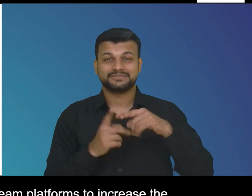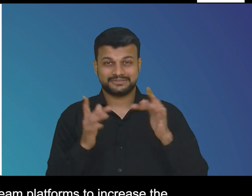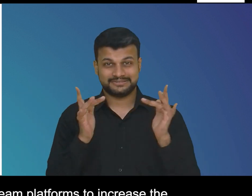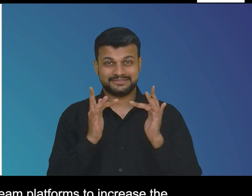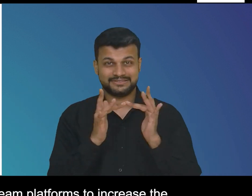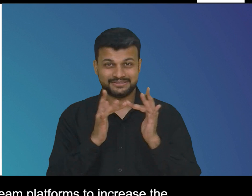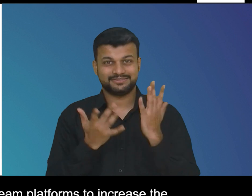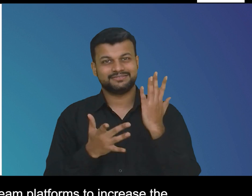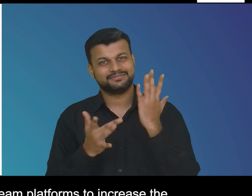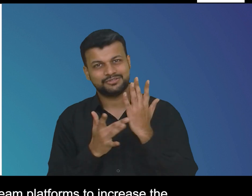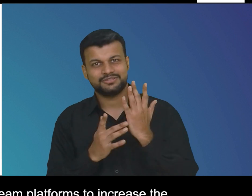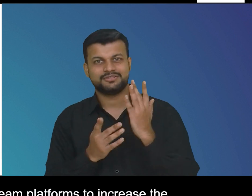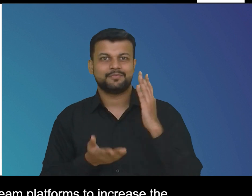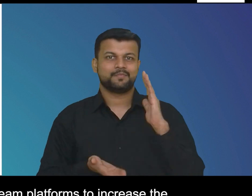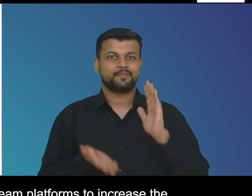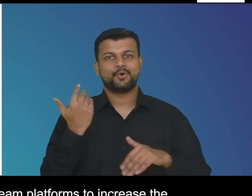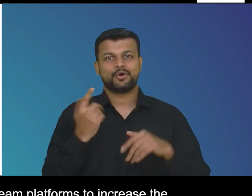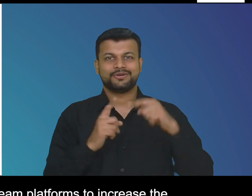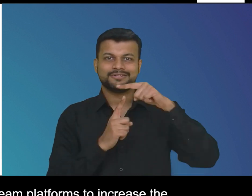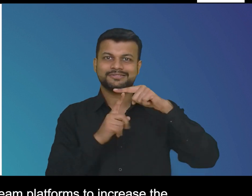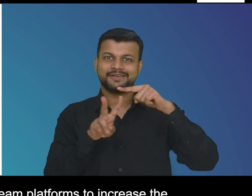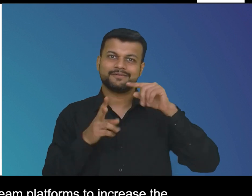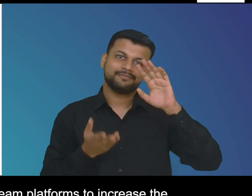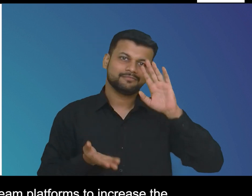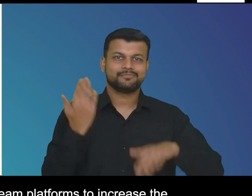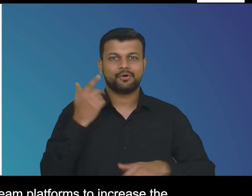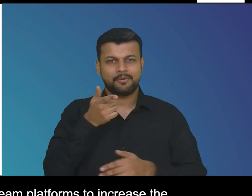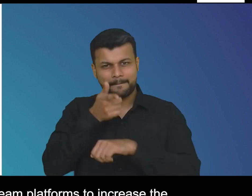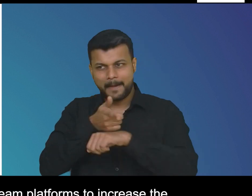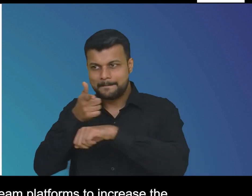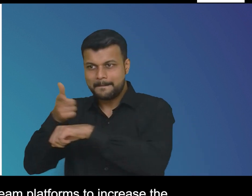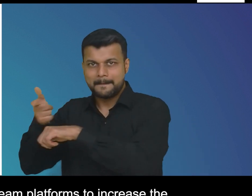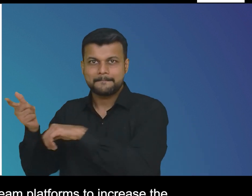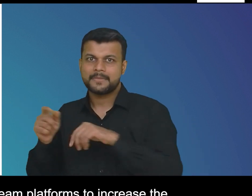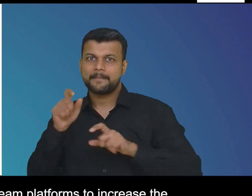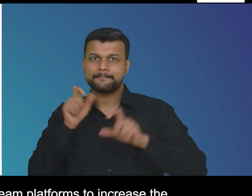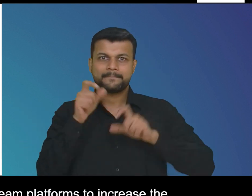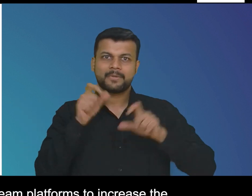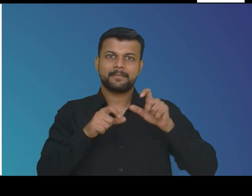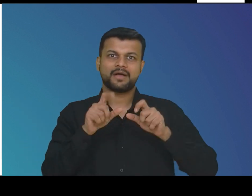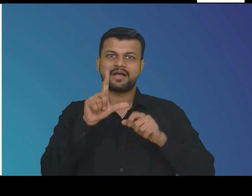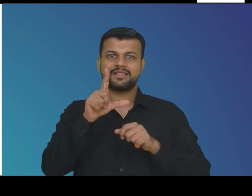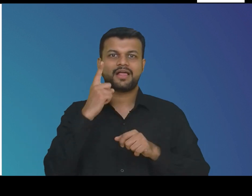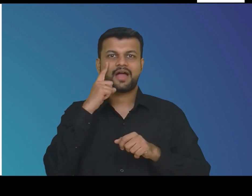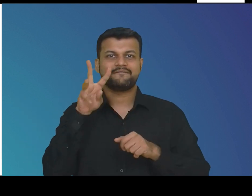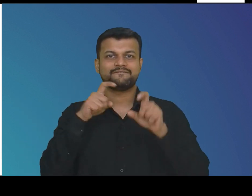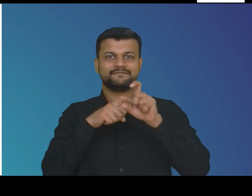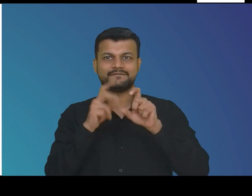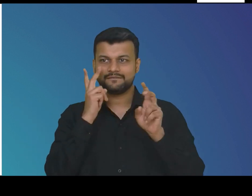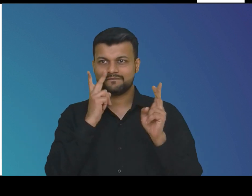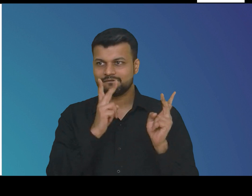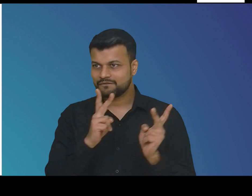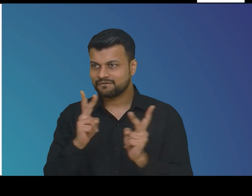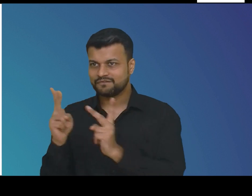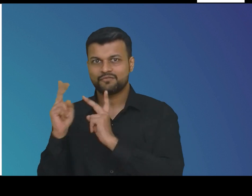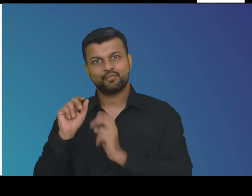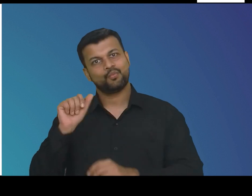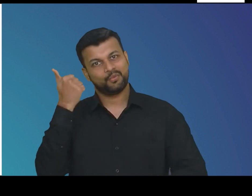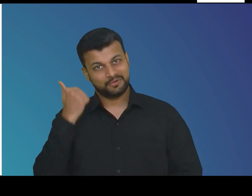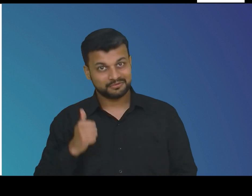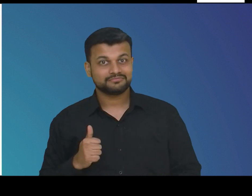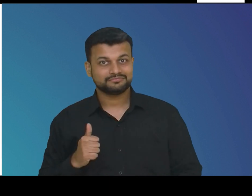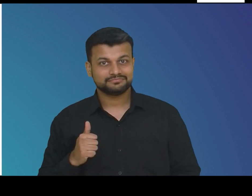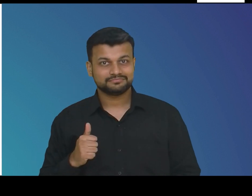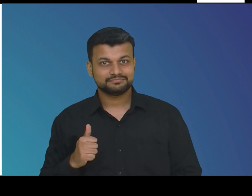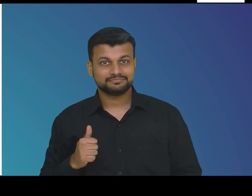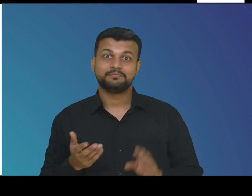the paralympic games on mainstream platforms to increase the viewership with india's record-breaking performance more